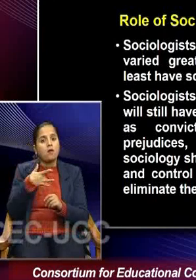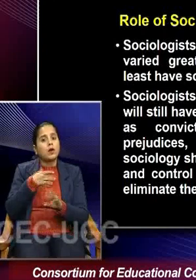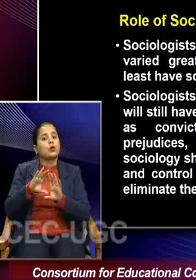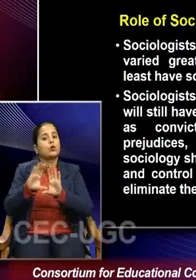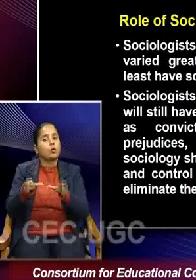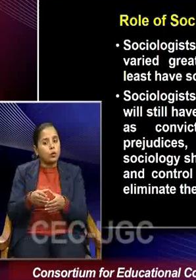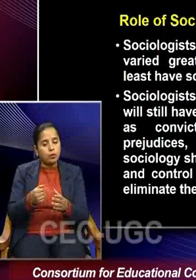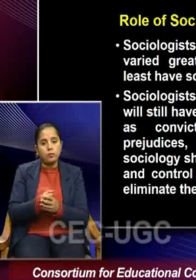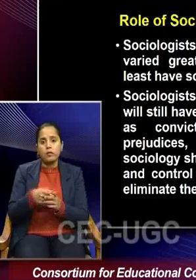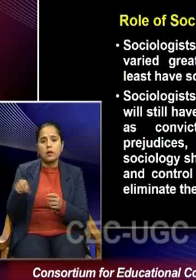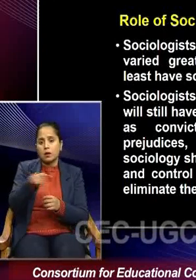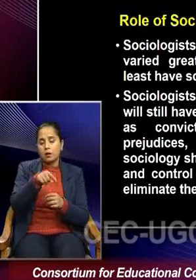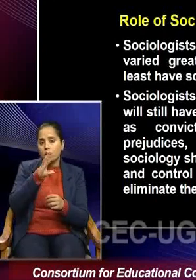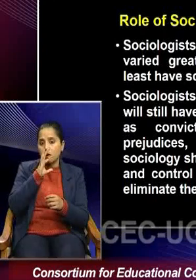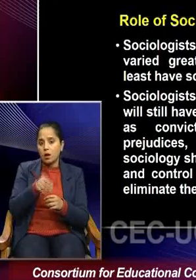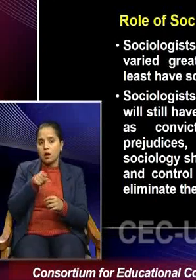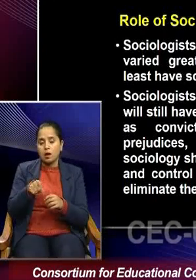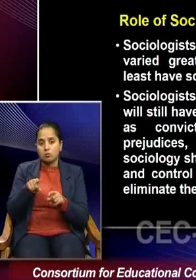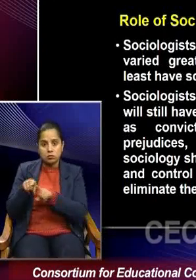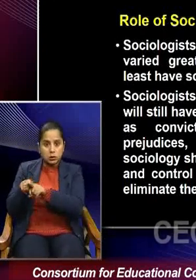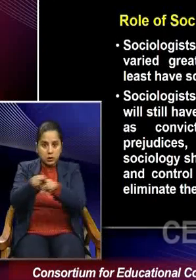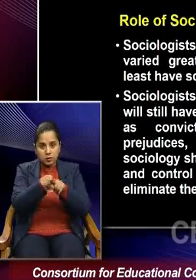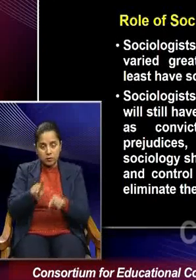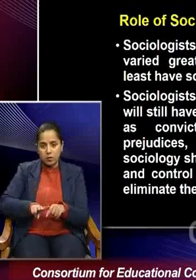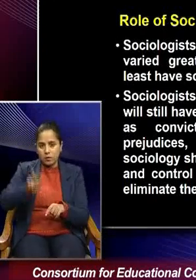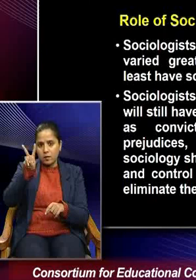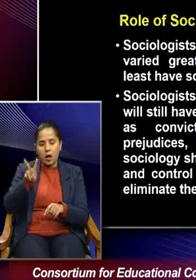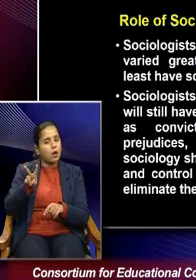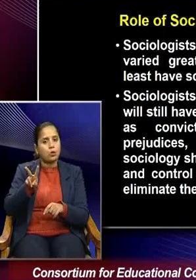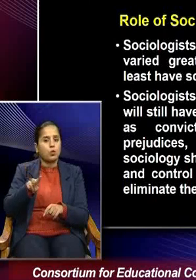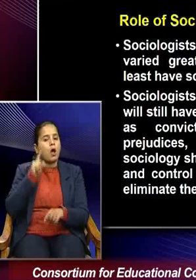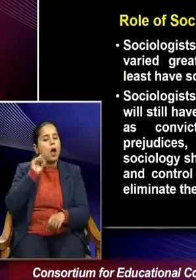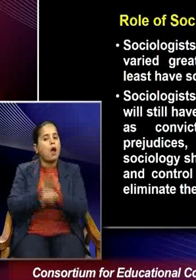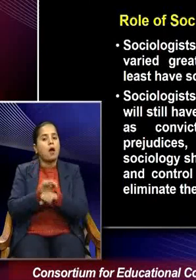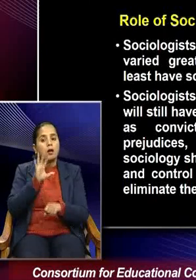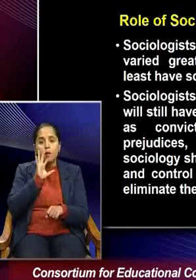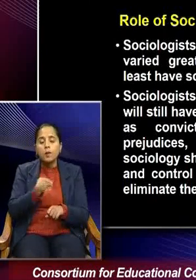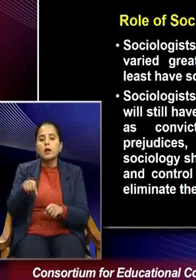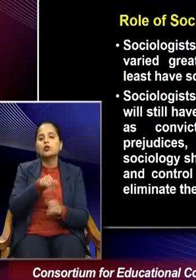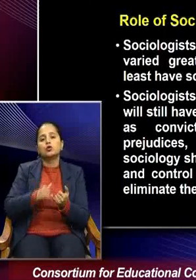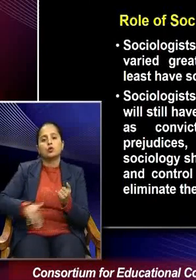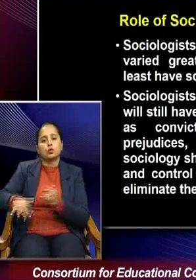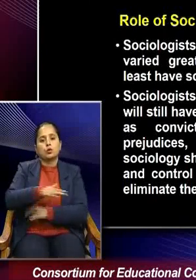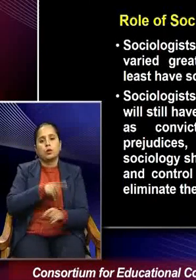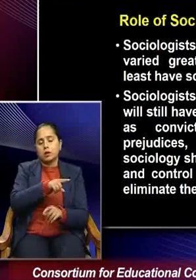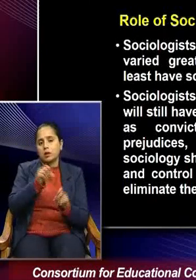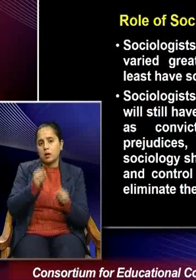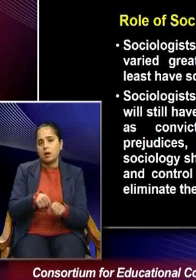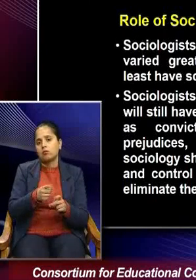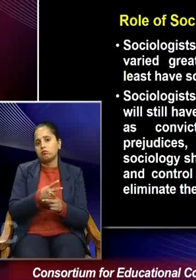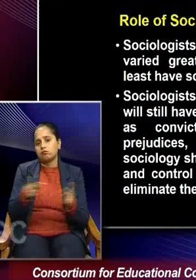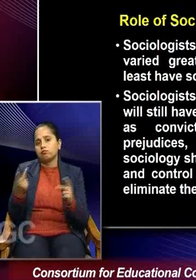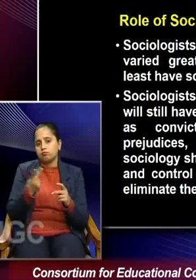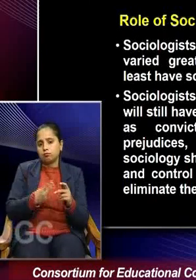So, there cannot be a homogeneous value that identifies with sociologists. They can be multiple